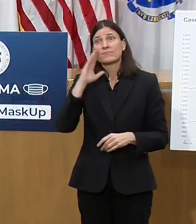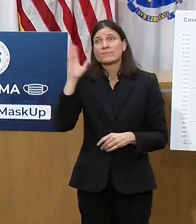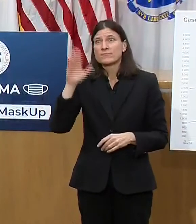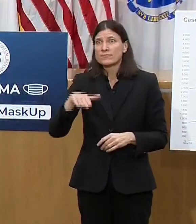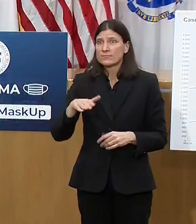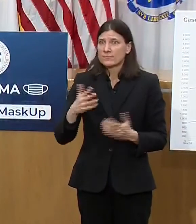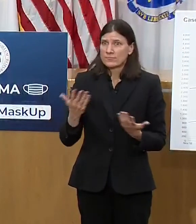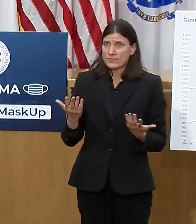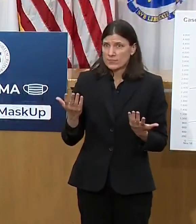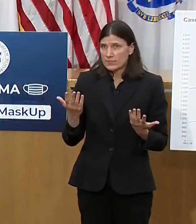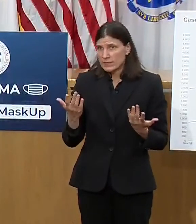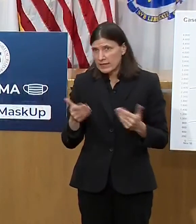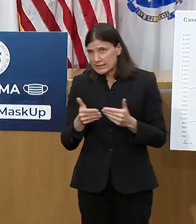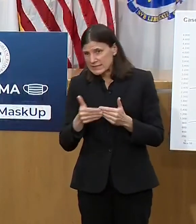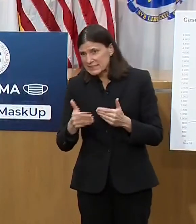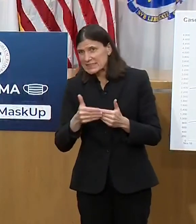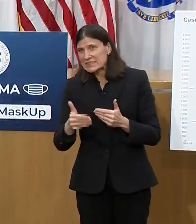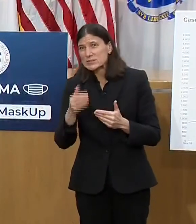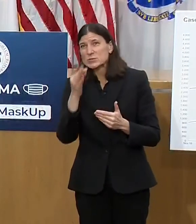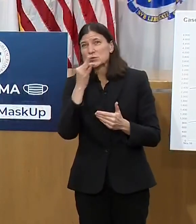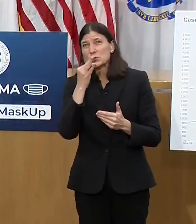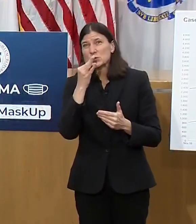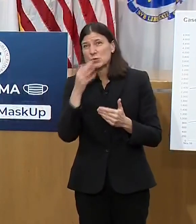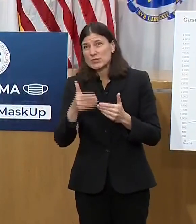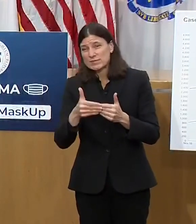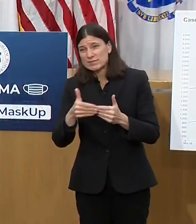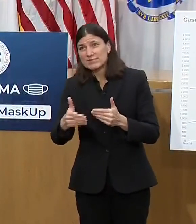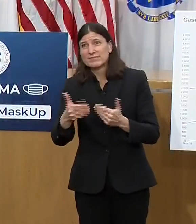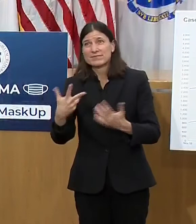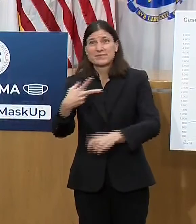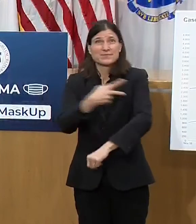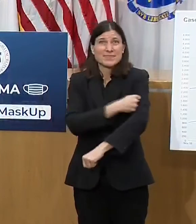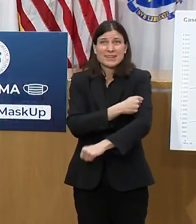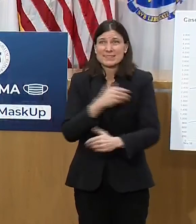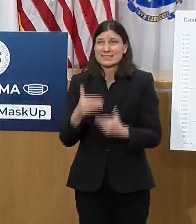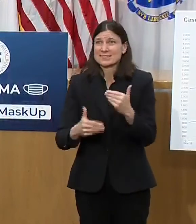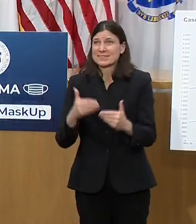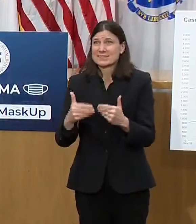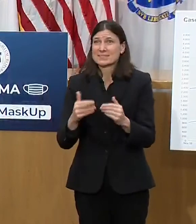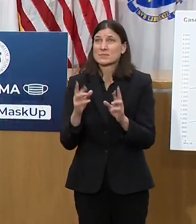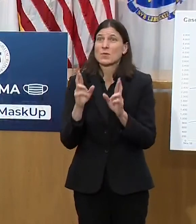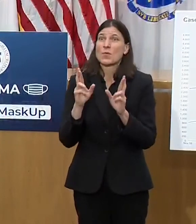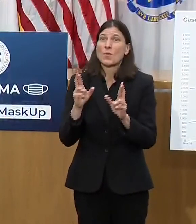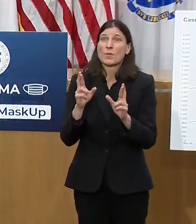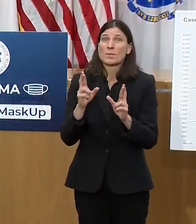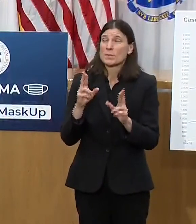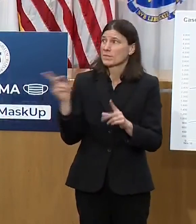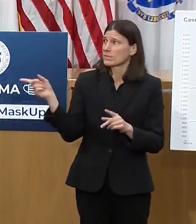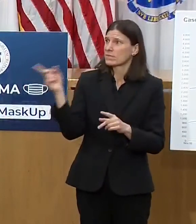should make doing some of these difficult things that we've been doing for months a little easier to put up with.